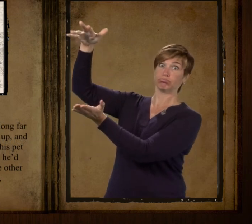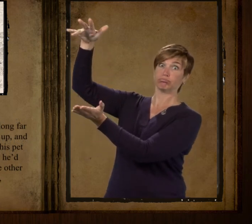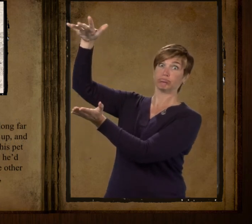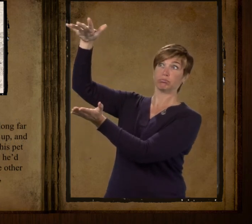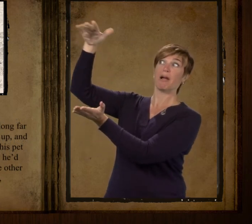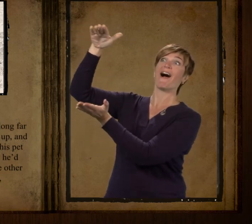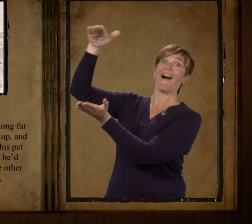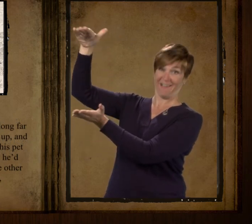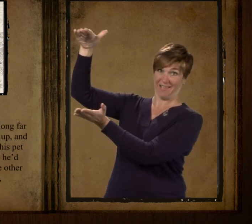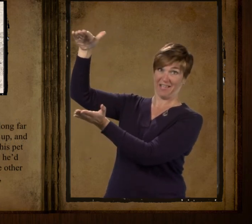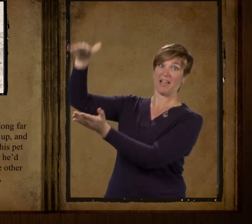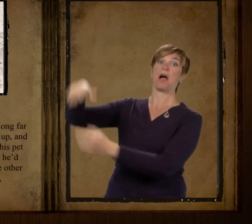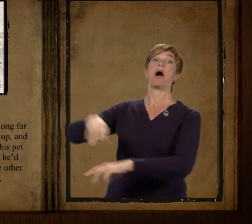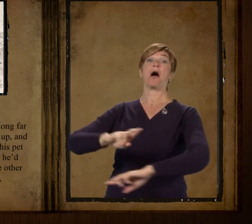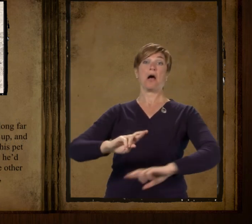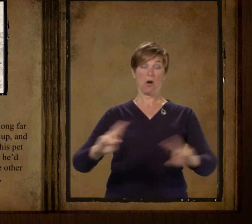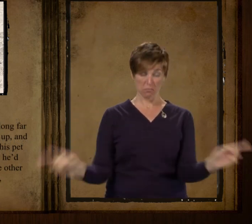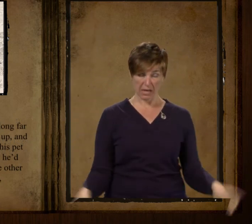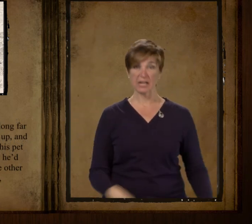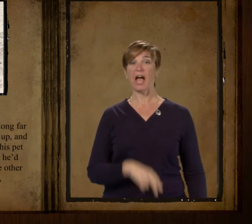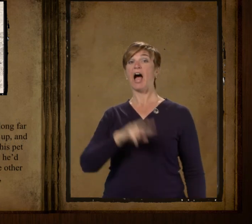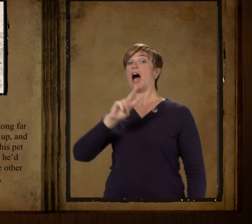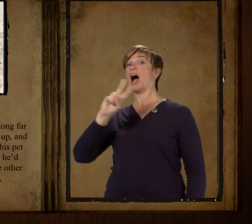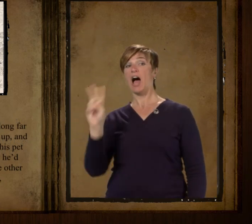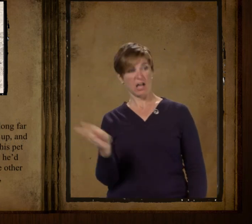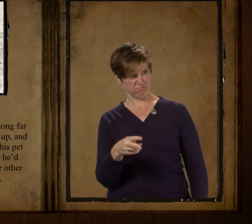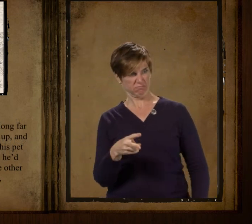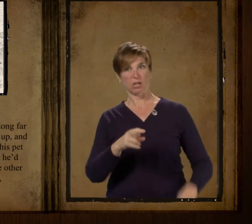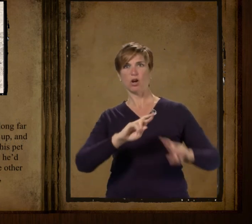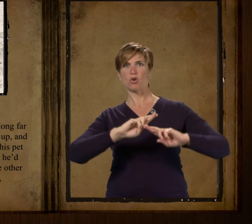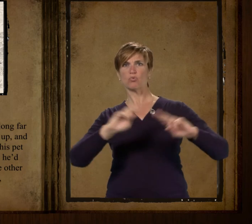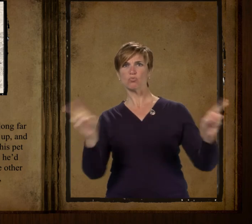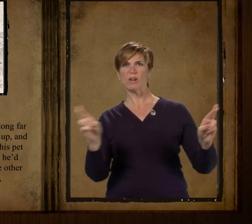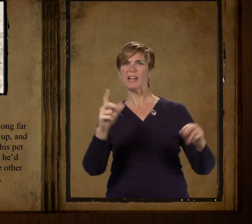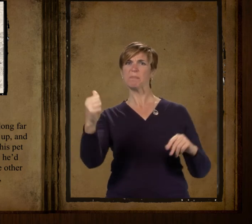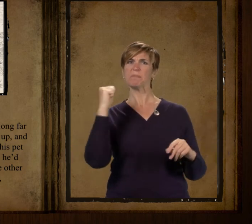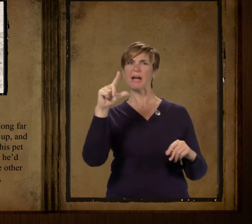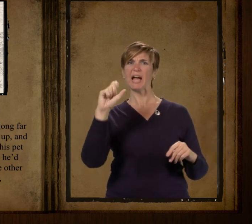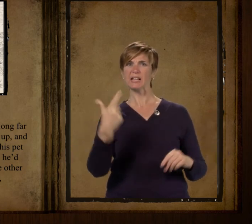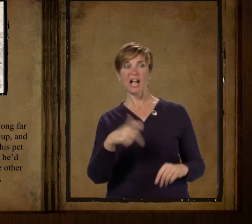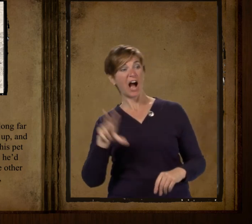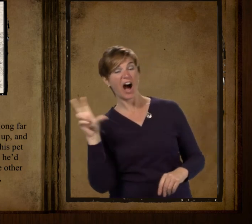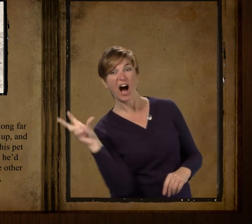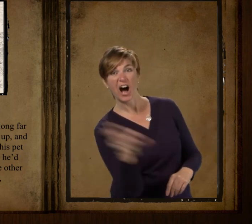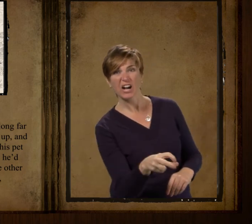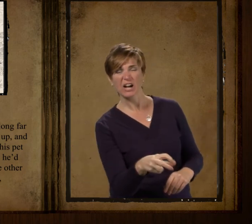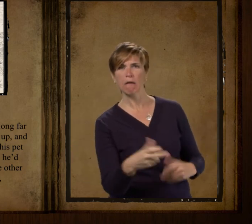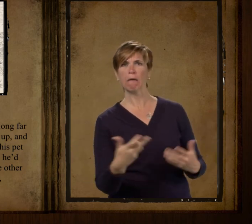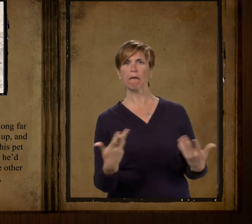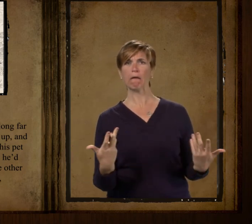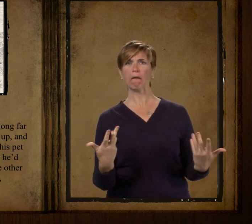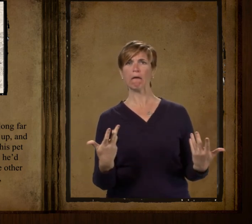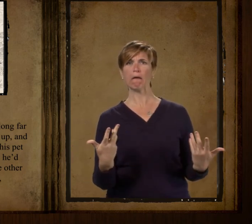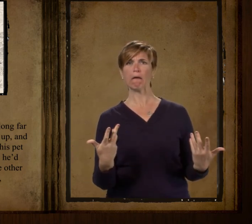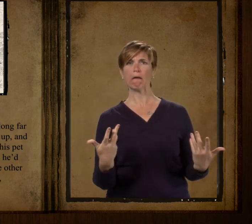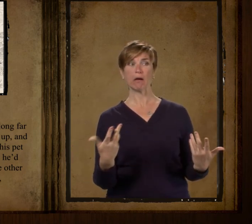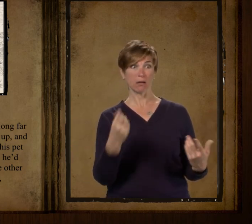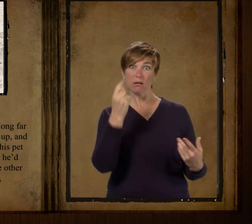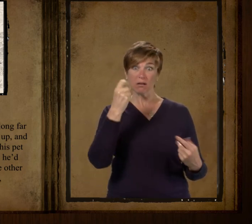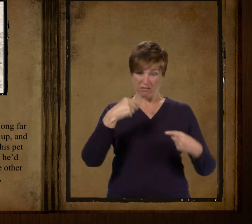and when the thing had gone along far enough and the money was all up and he'd come to make